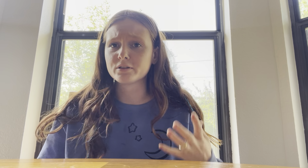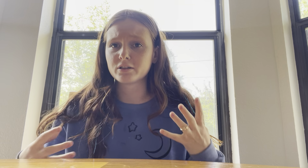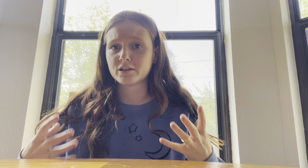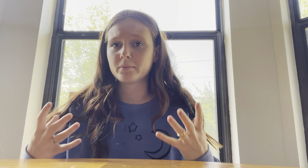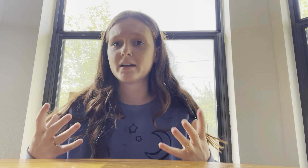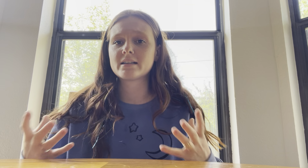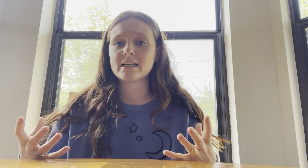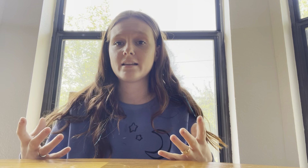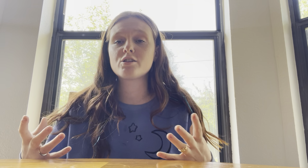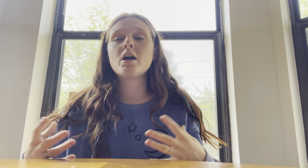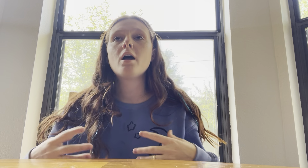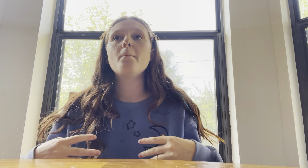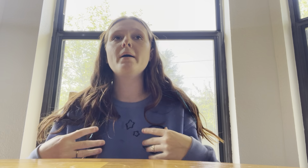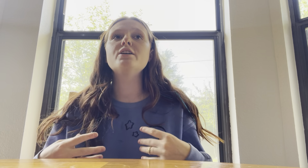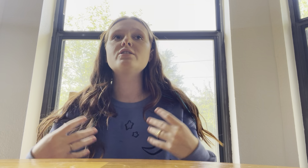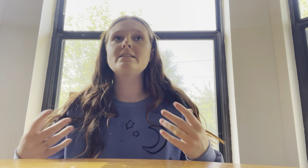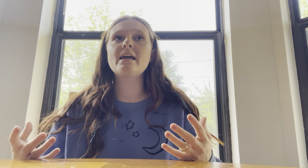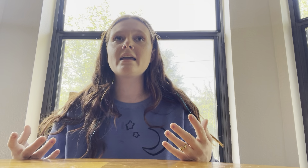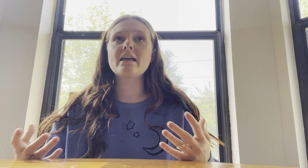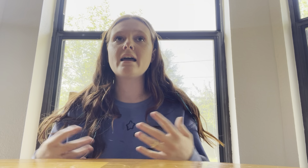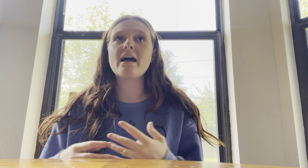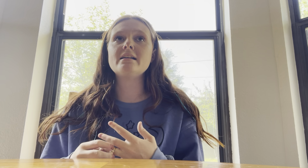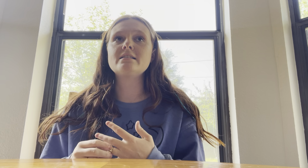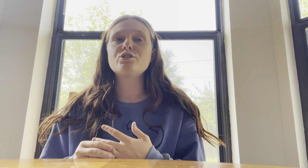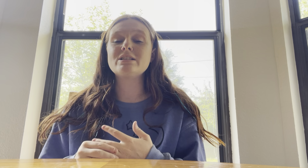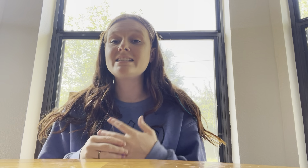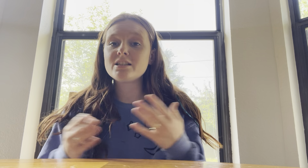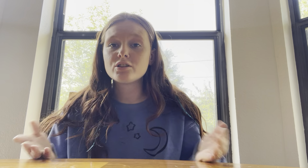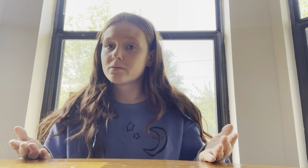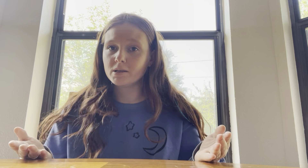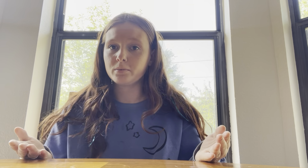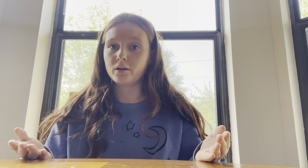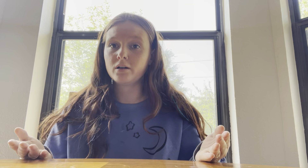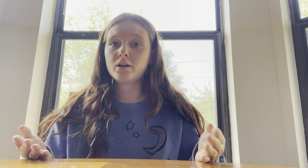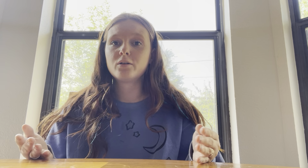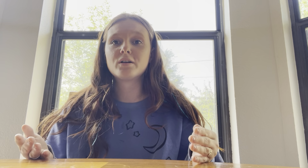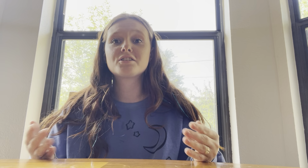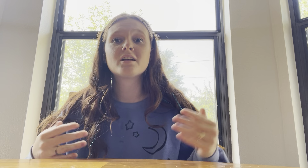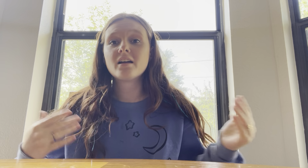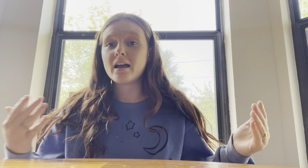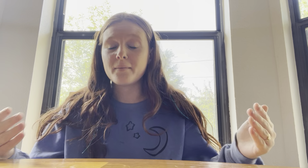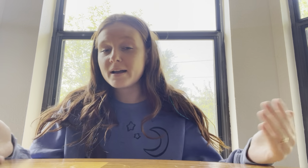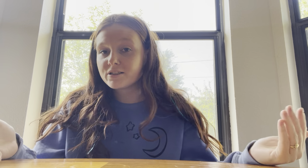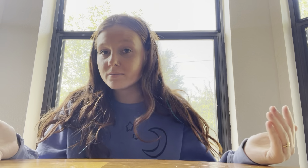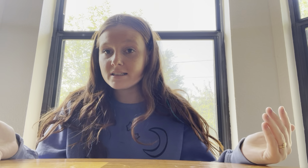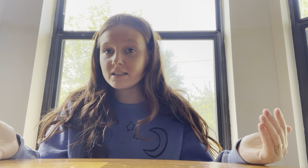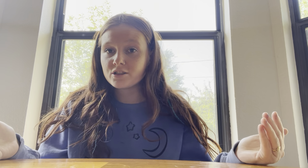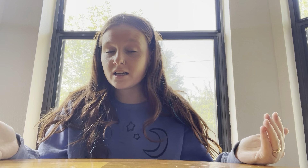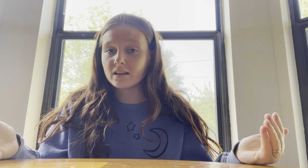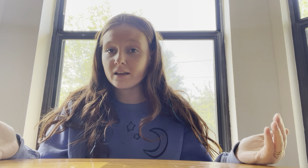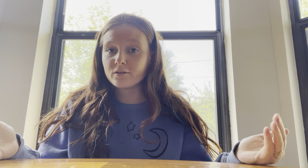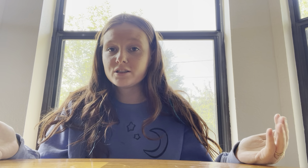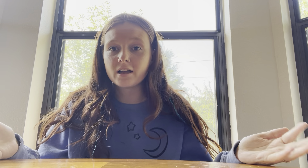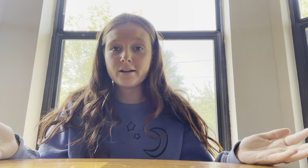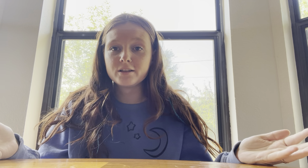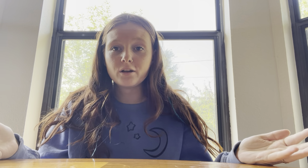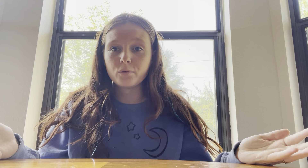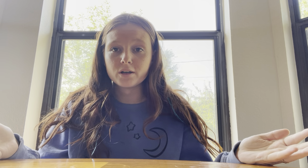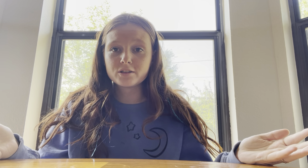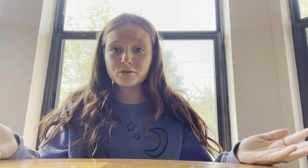to learn American Sign Language, but she's saying it as she's teaching people, which imagine me teaching a language that I only know one or two